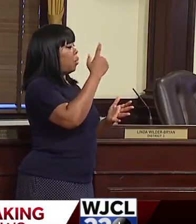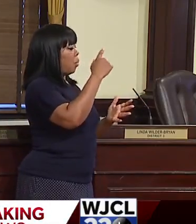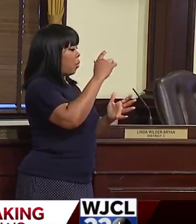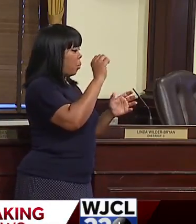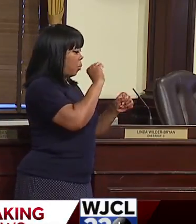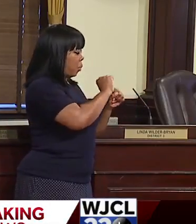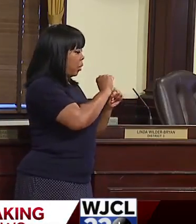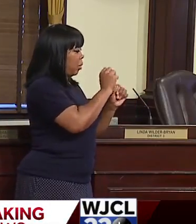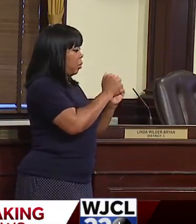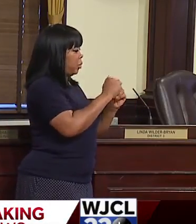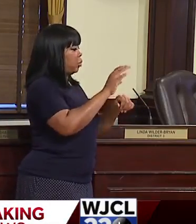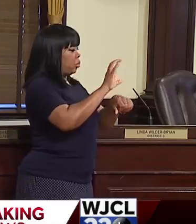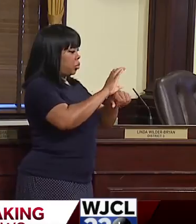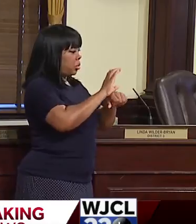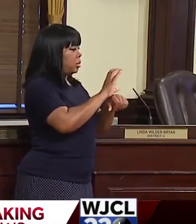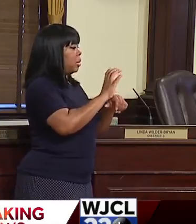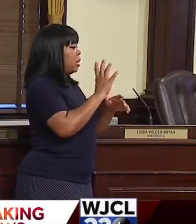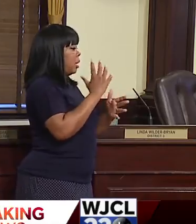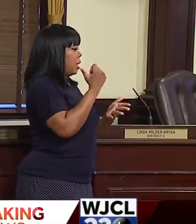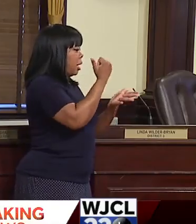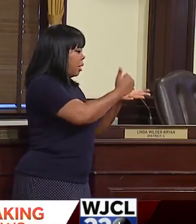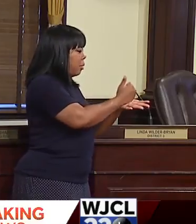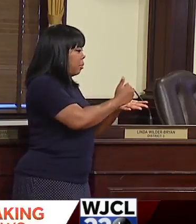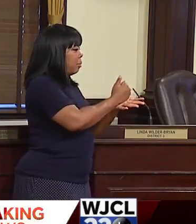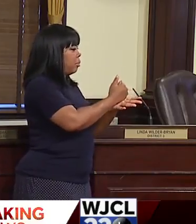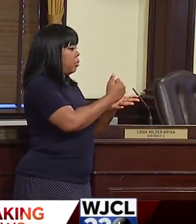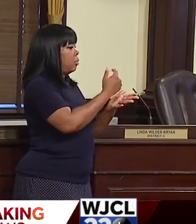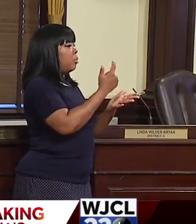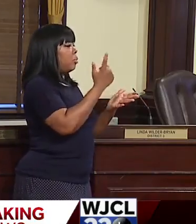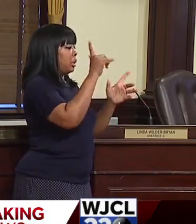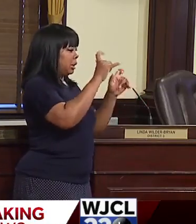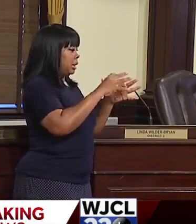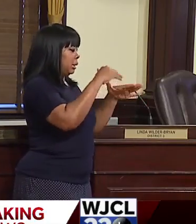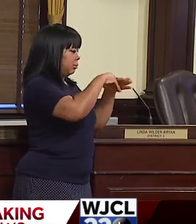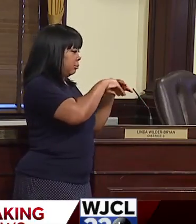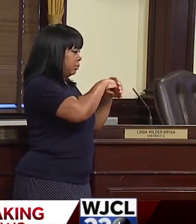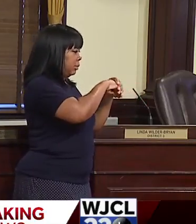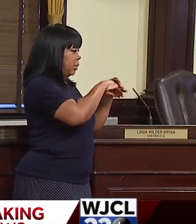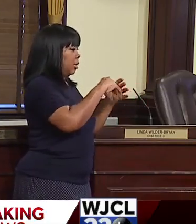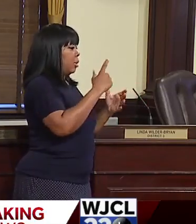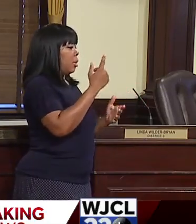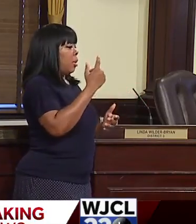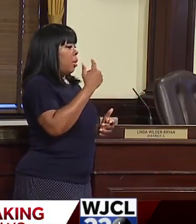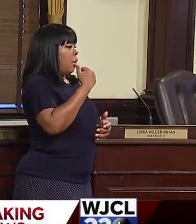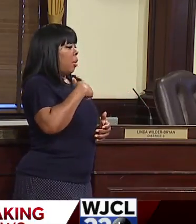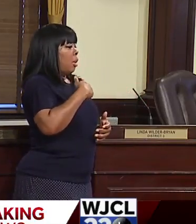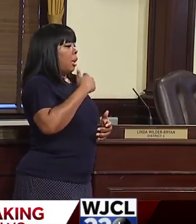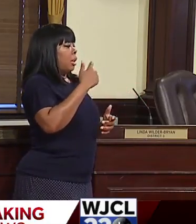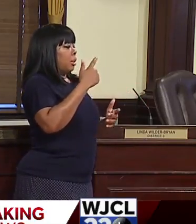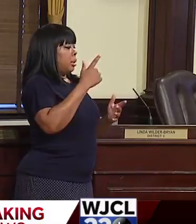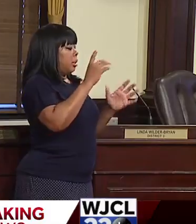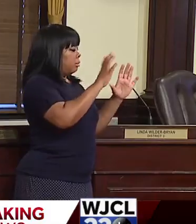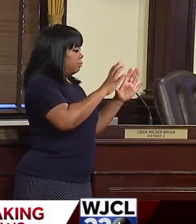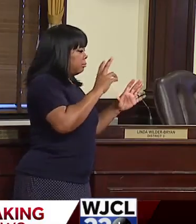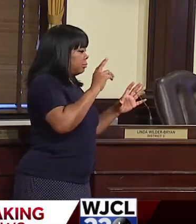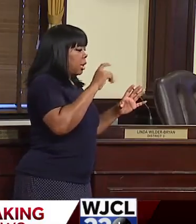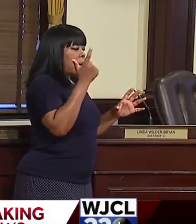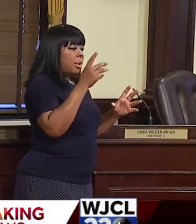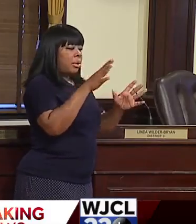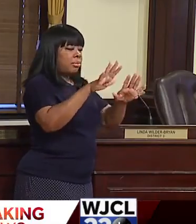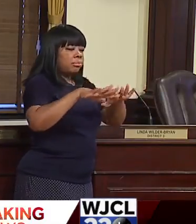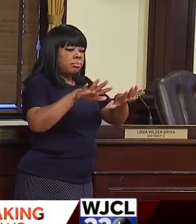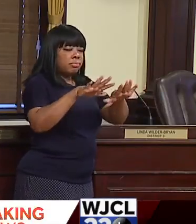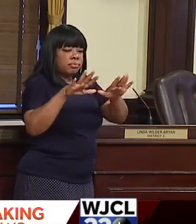works. You know, in this case, remember now we're doing indoor testing. Um, so let's take the same template. Let's look at other